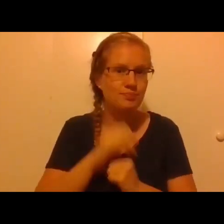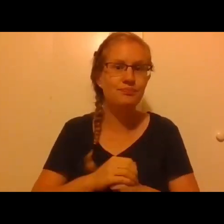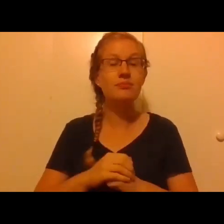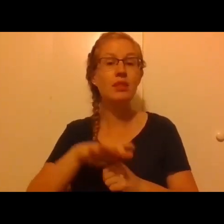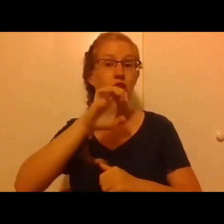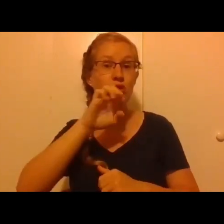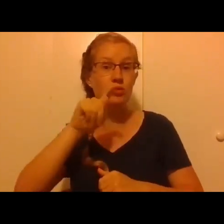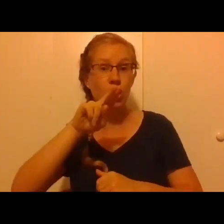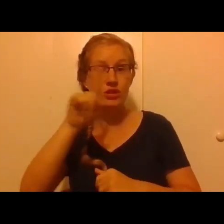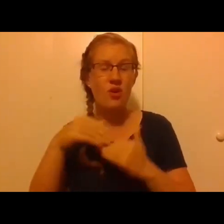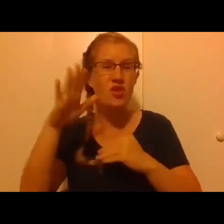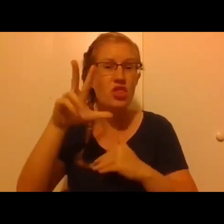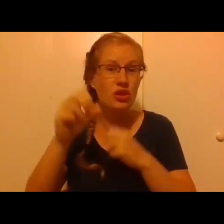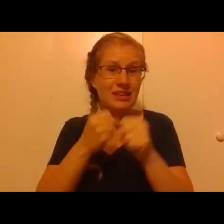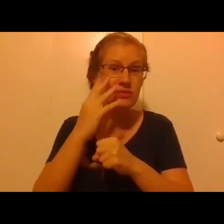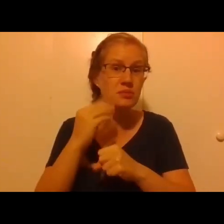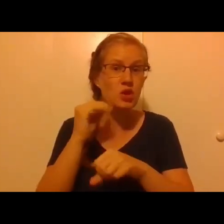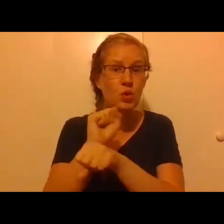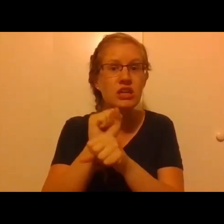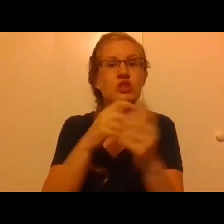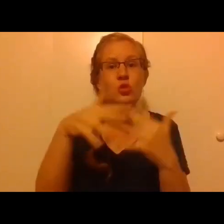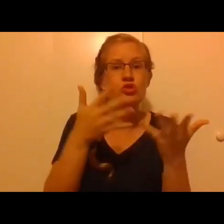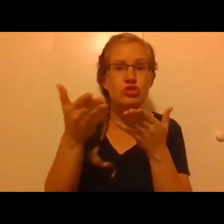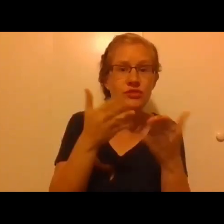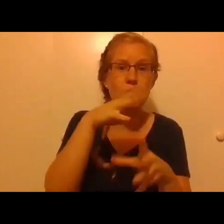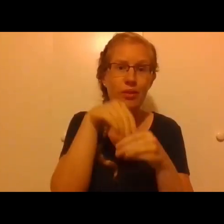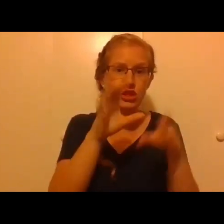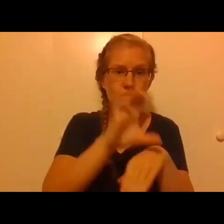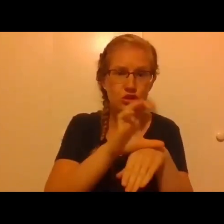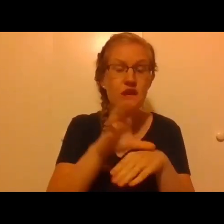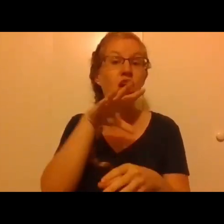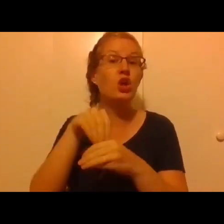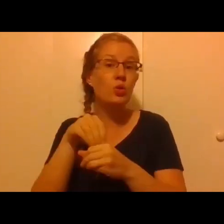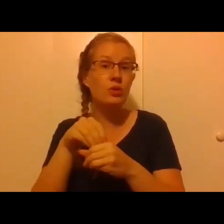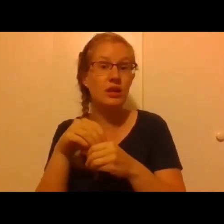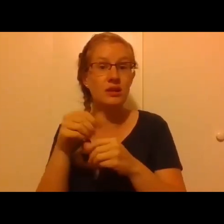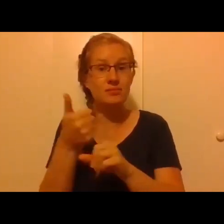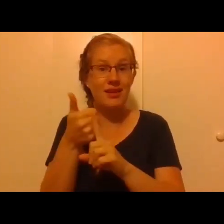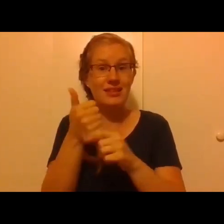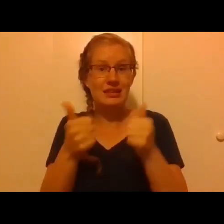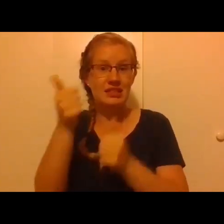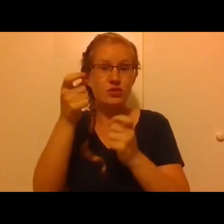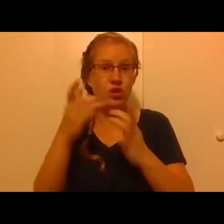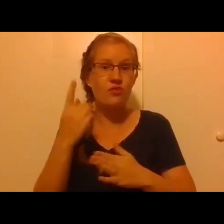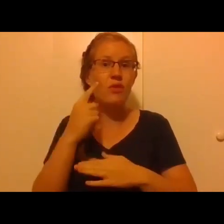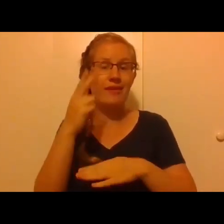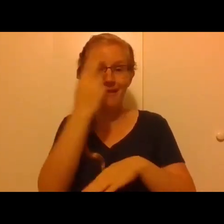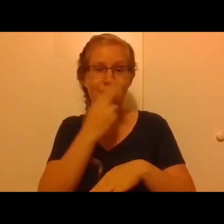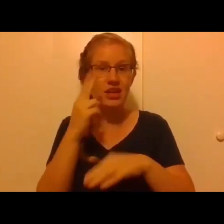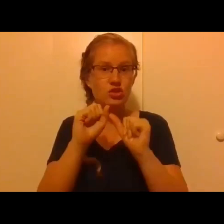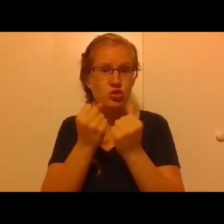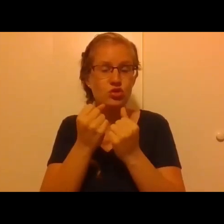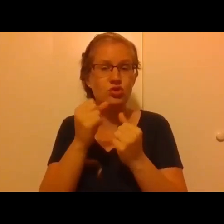Kurtz has more than 30 years of experience working in social services within the church, including a position as Executive Director of the Catholic Social Agency